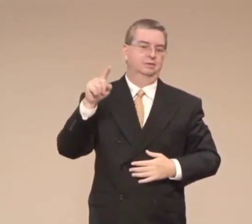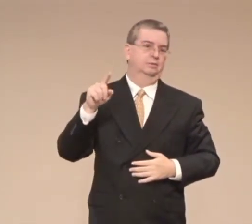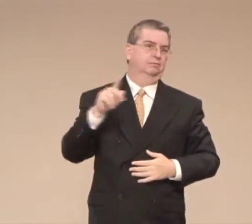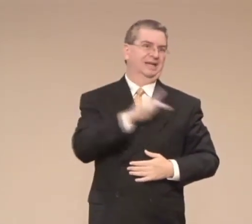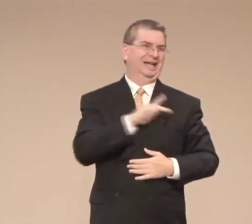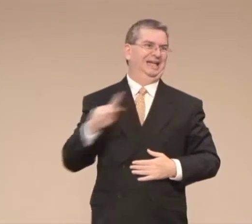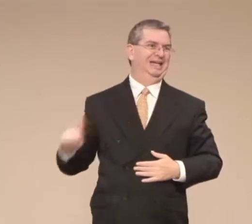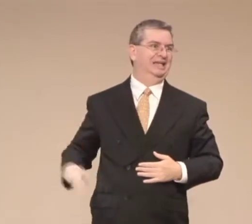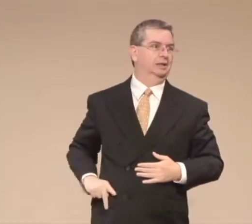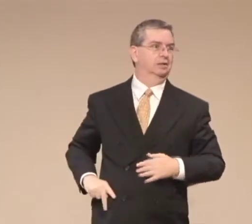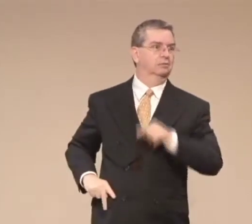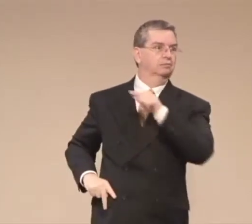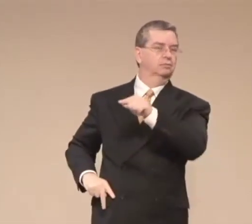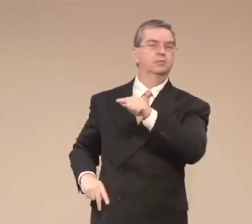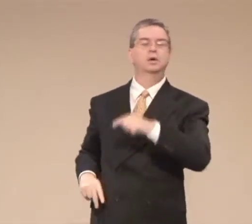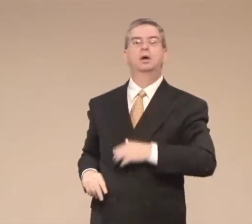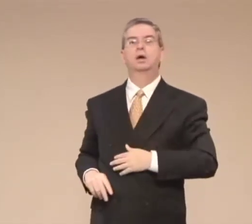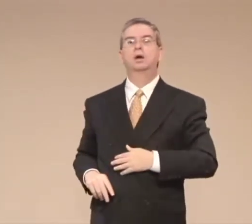You know, King Solomon,